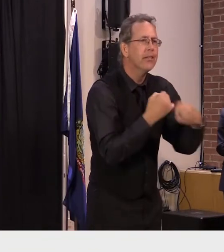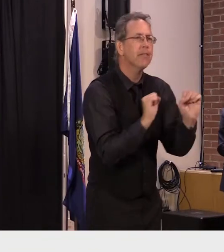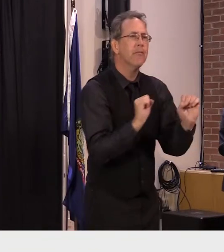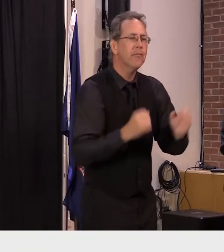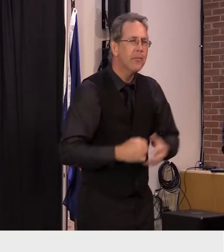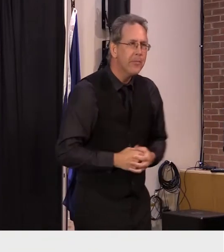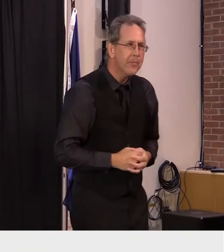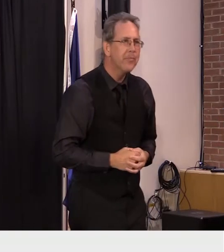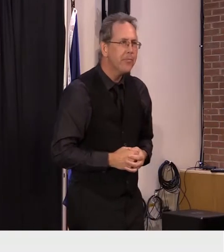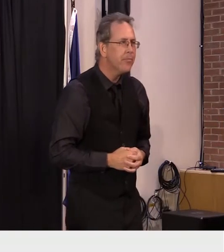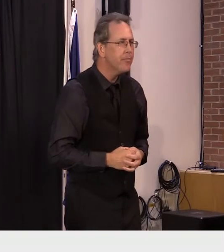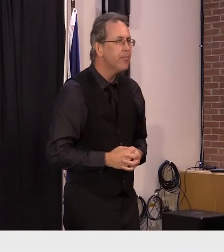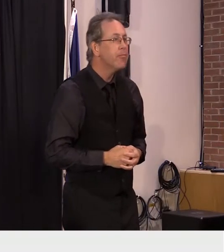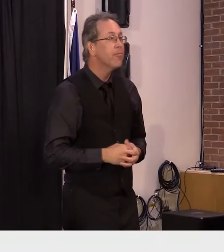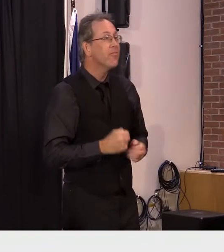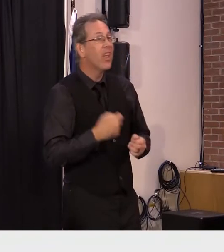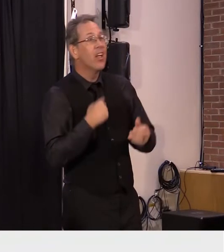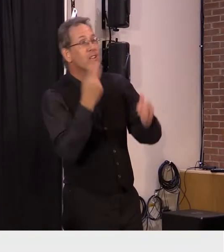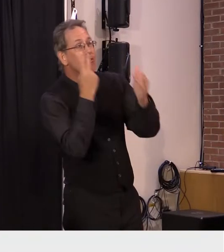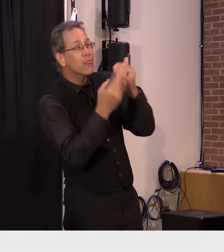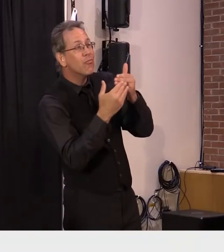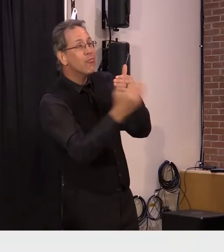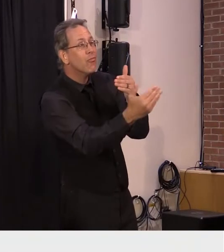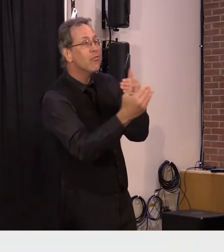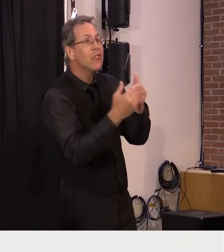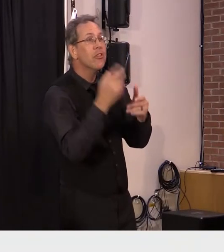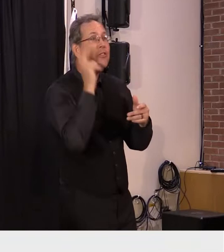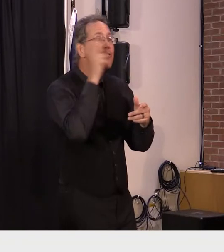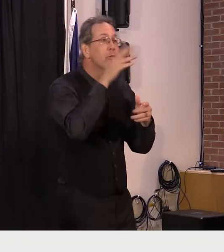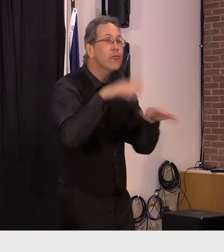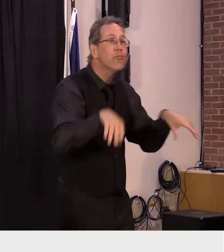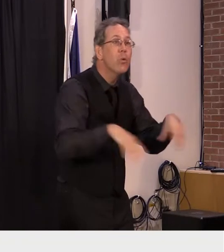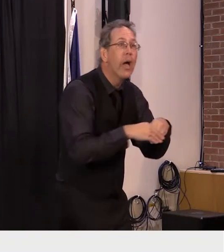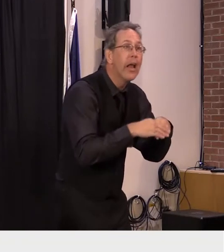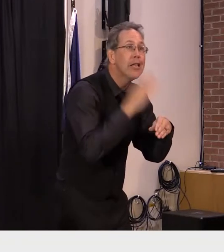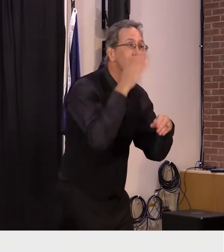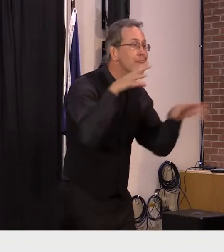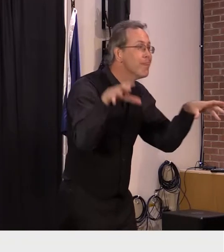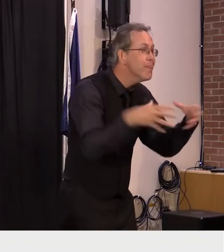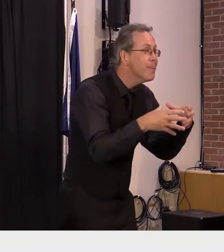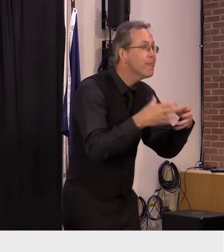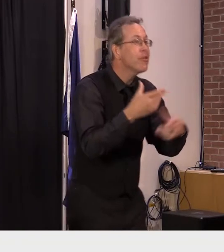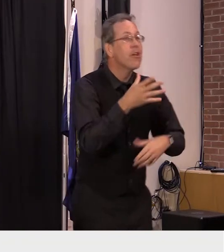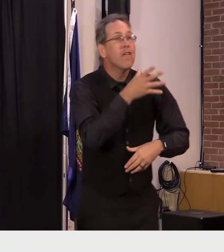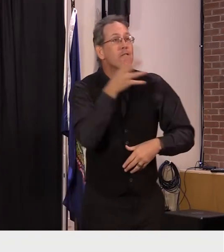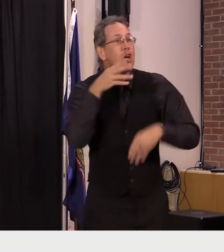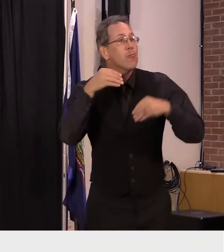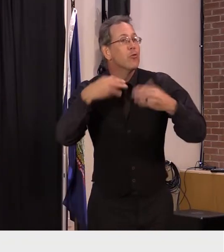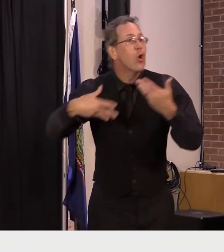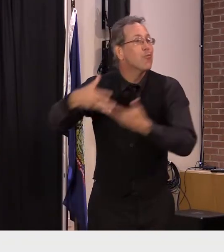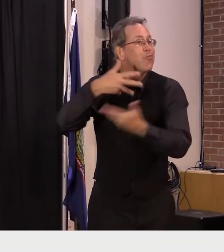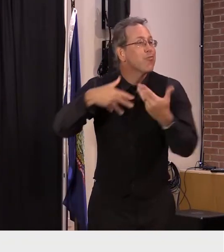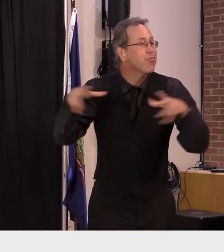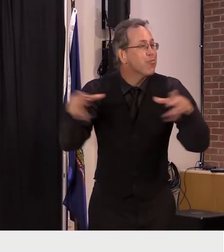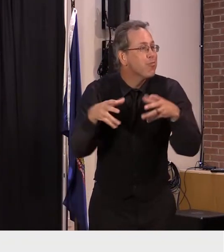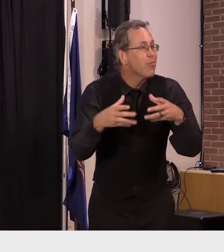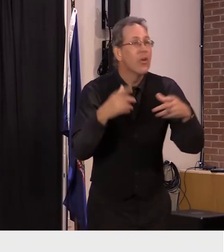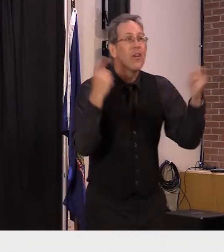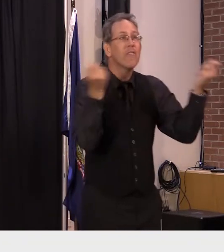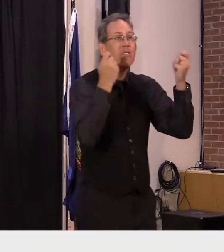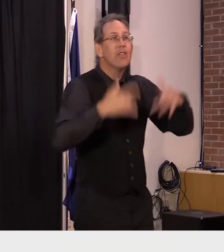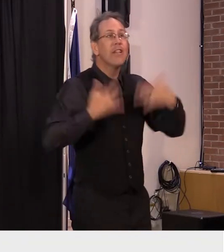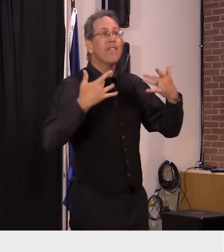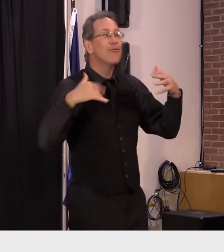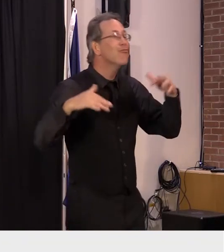look forward to the events like birthdays weddings farmers markets festivals and simply having tea or coffee with a